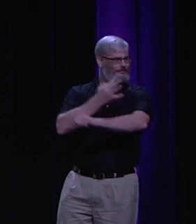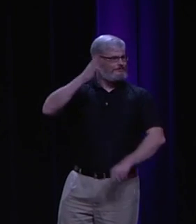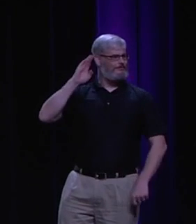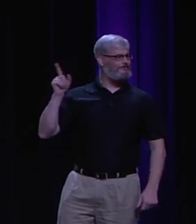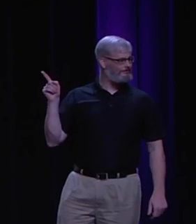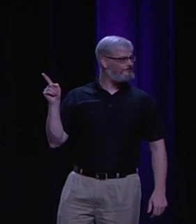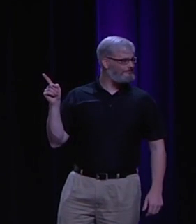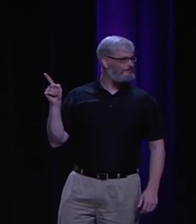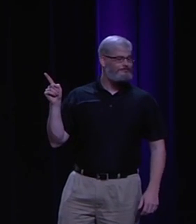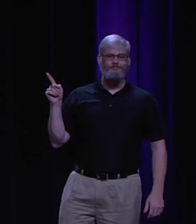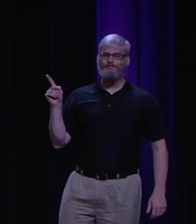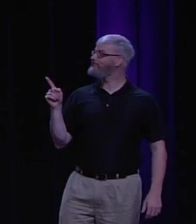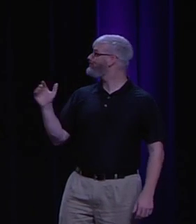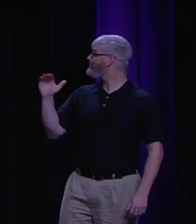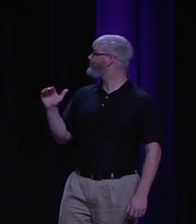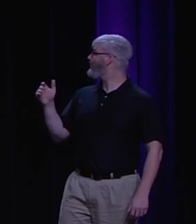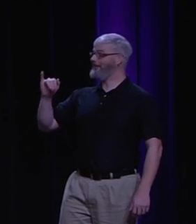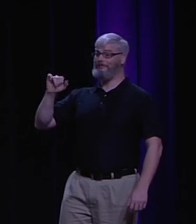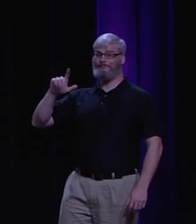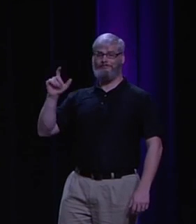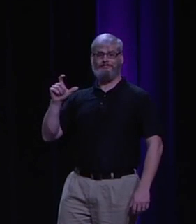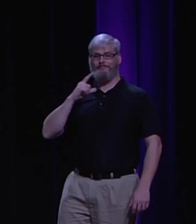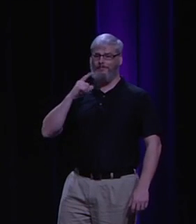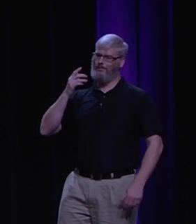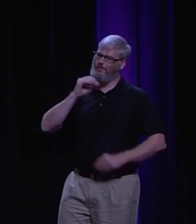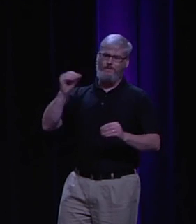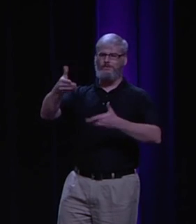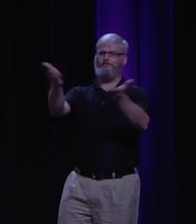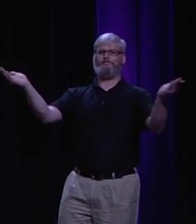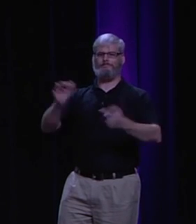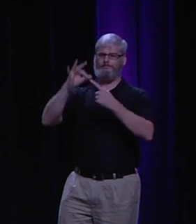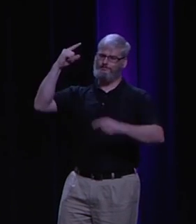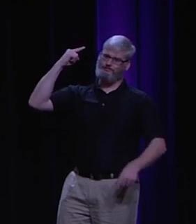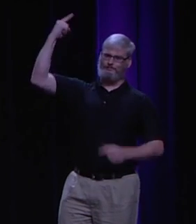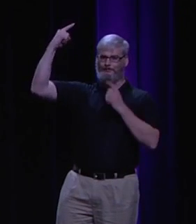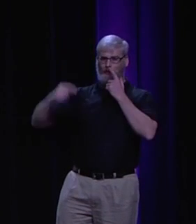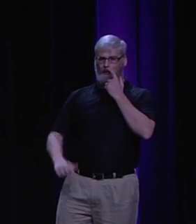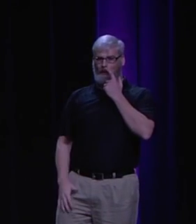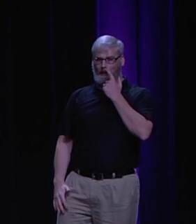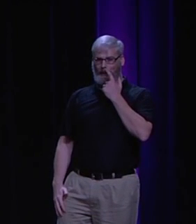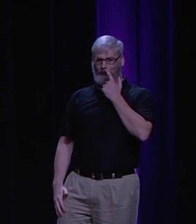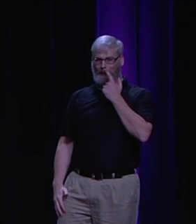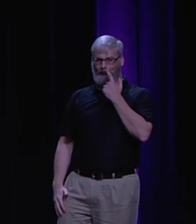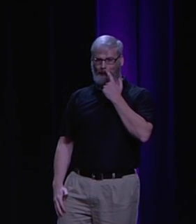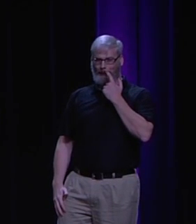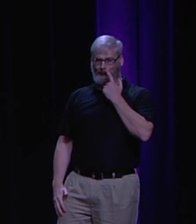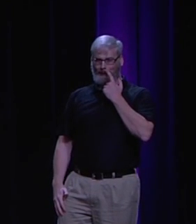And Christianity, said, Jesus is the son of God. And in Islam, they said, there is no God but one God.